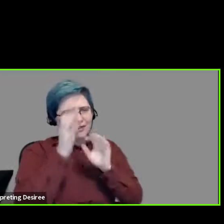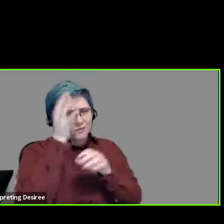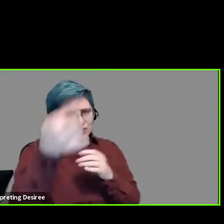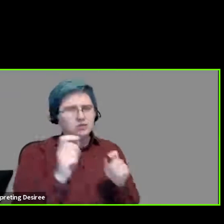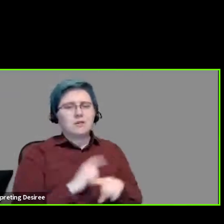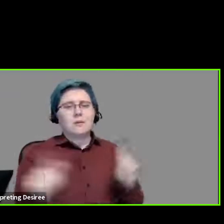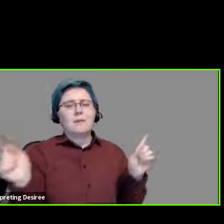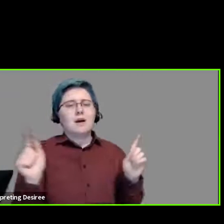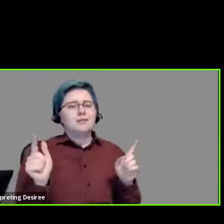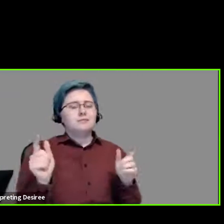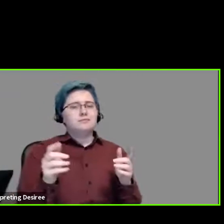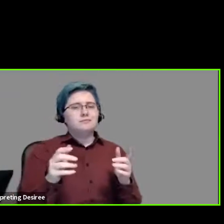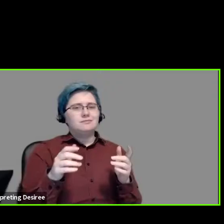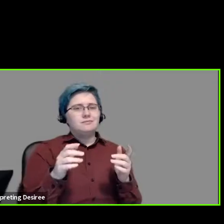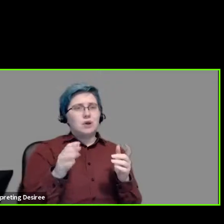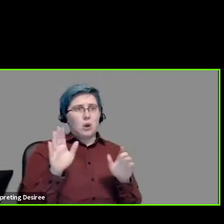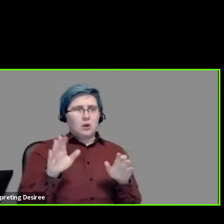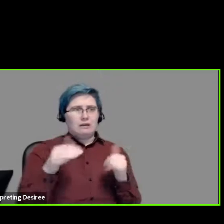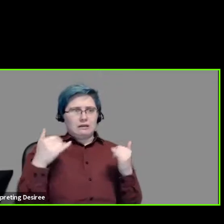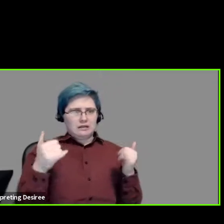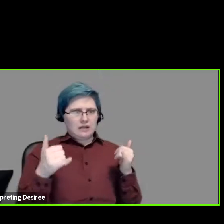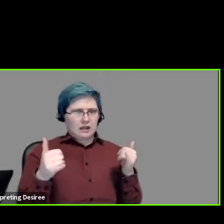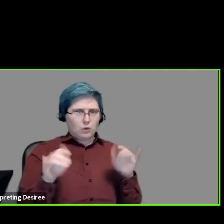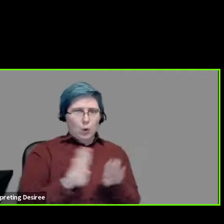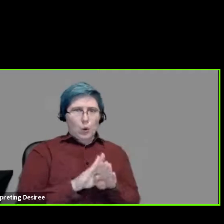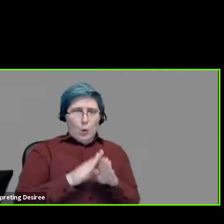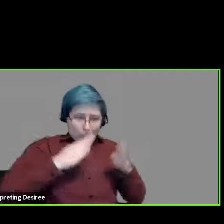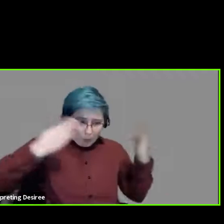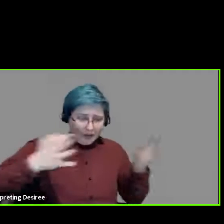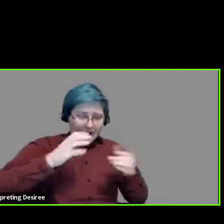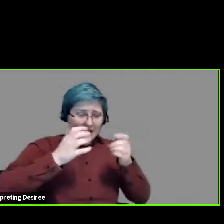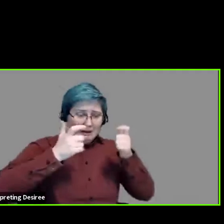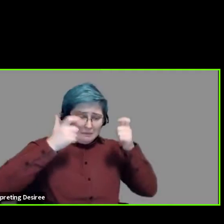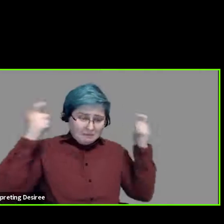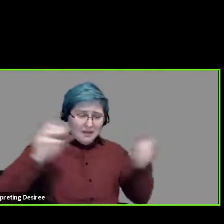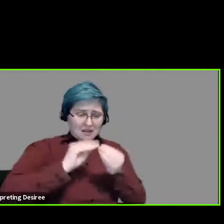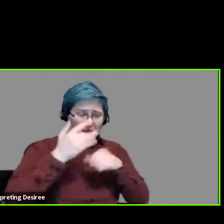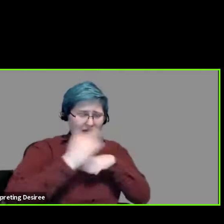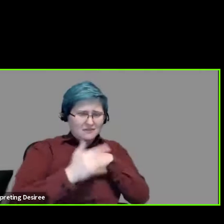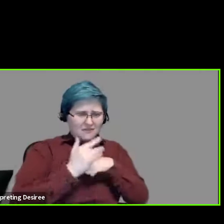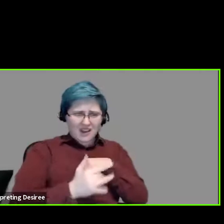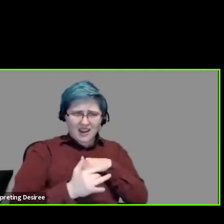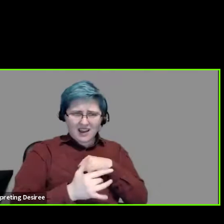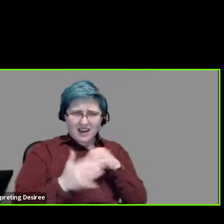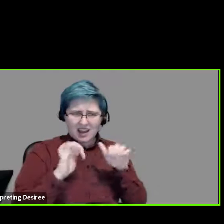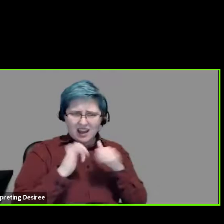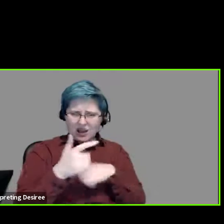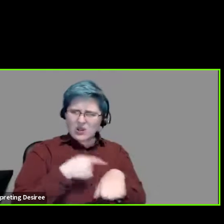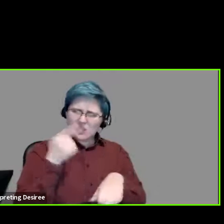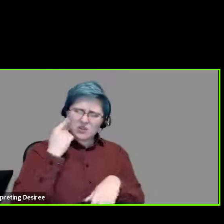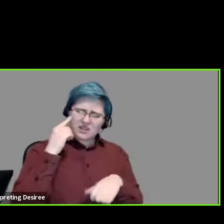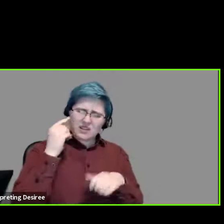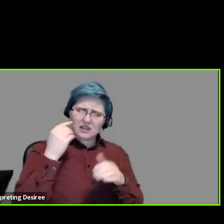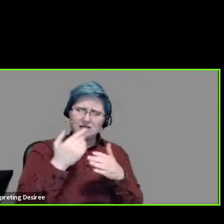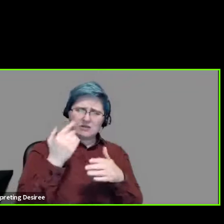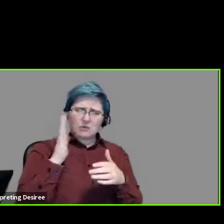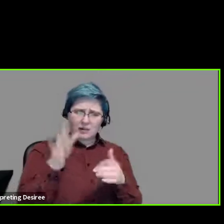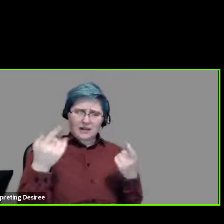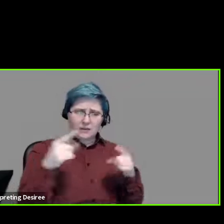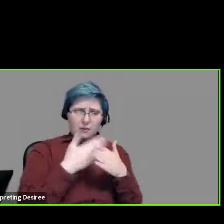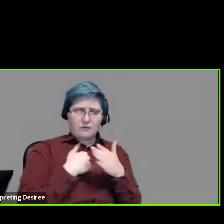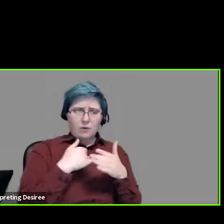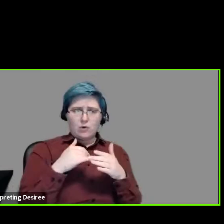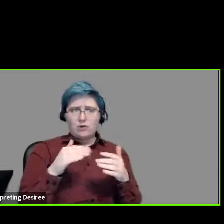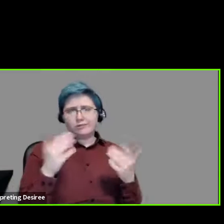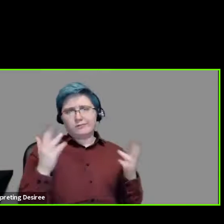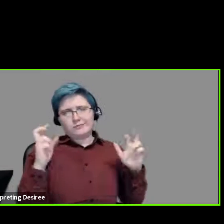this this fire hose up of people. How long do you think it's going to take before, you know, the younger